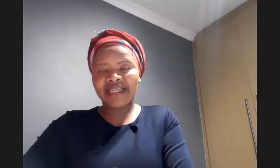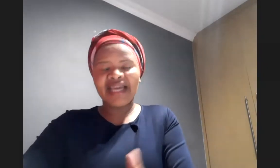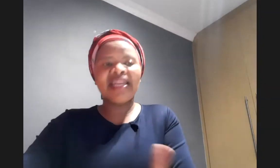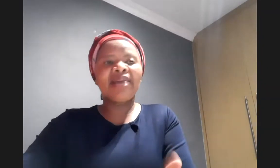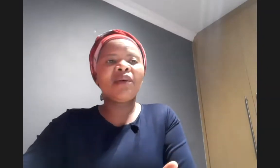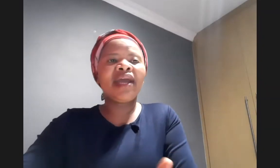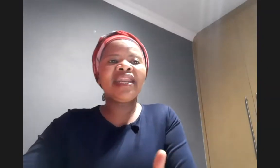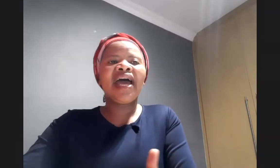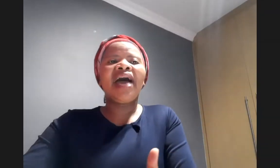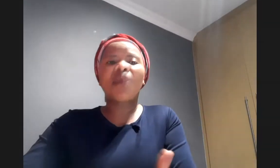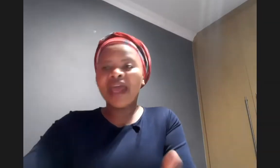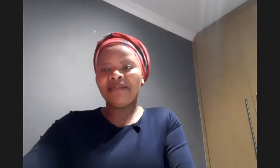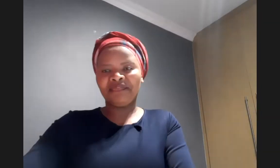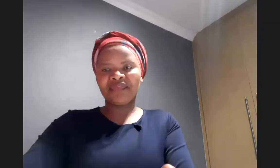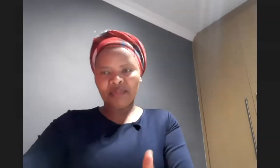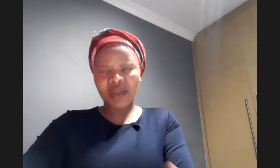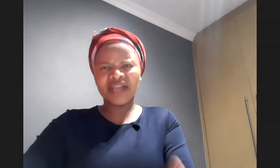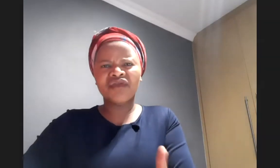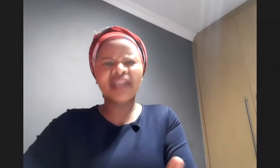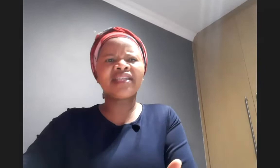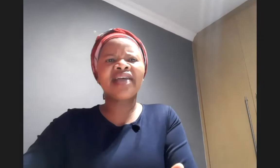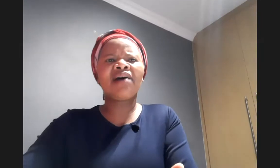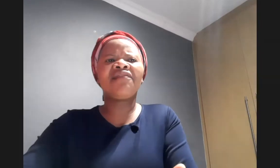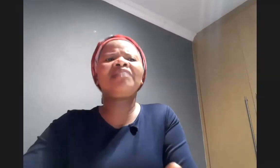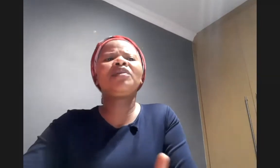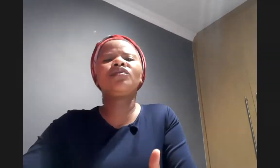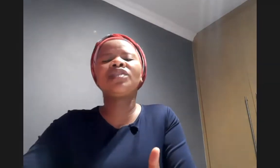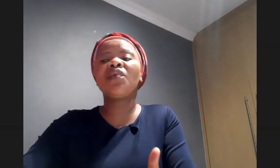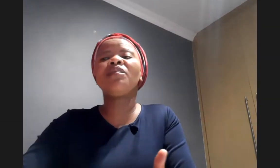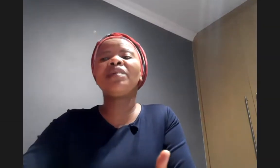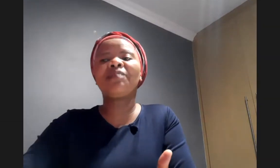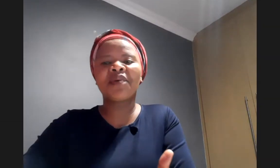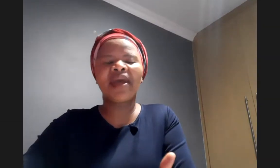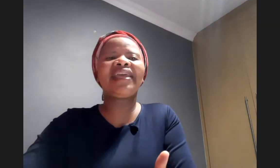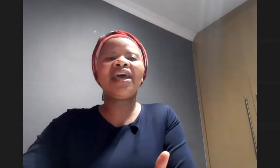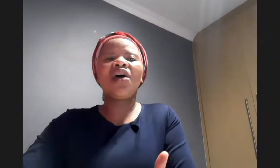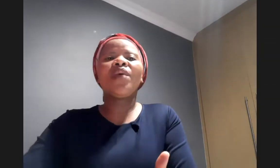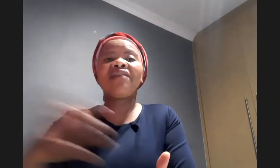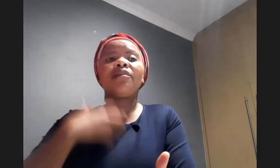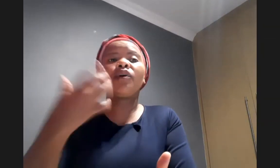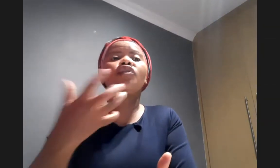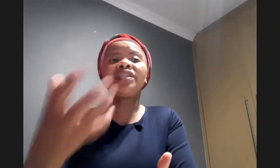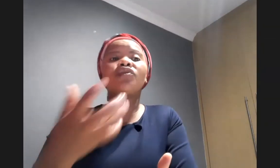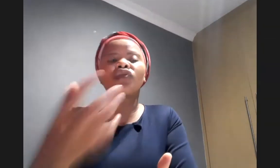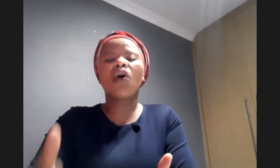number one prayer prayer strengthens our faith because you see when we pray we have an opportunity to talk